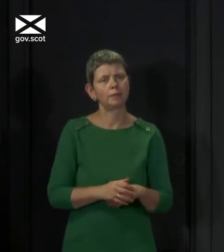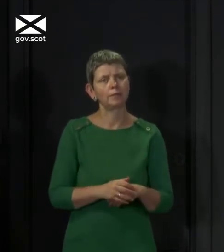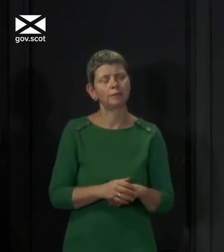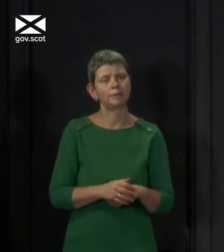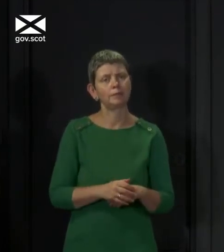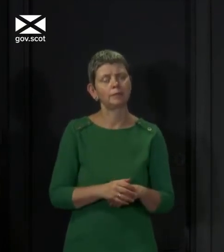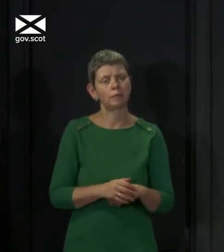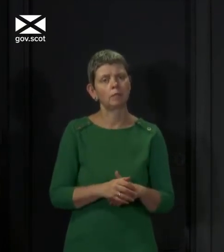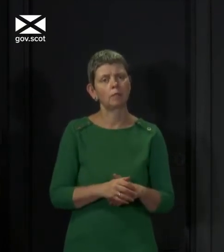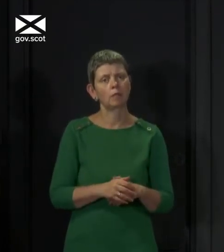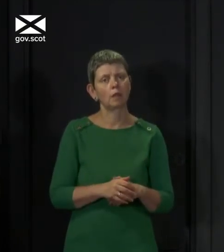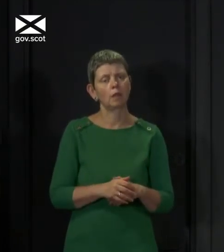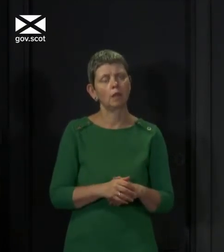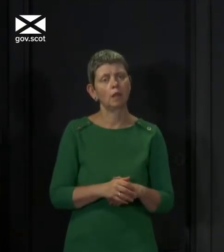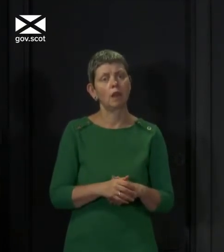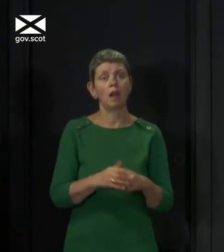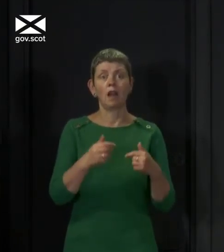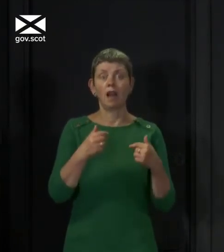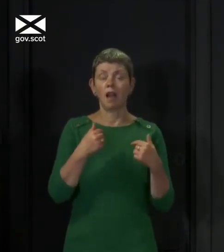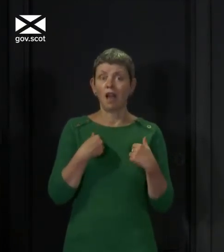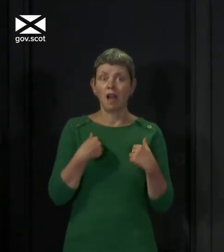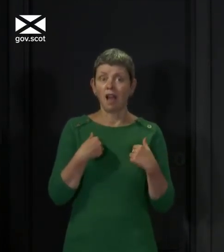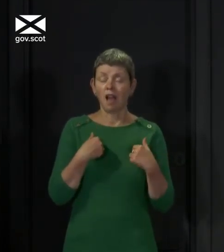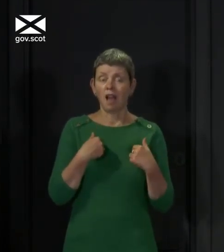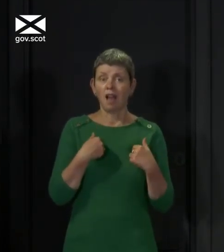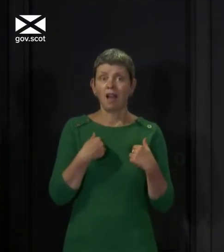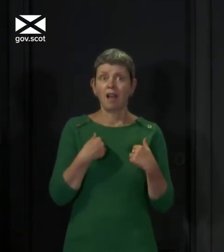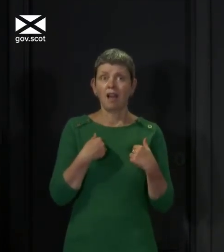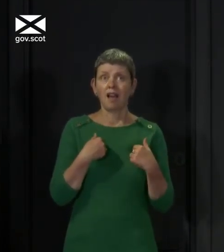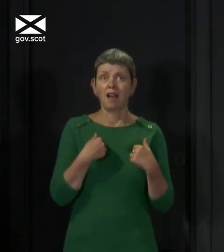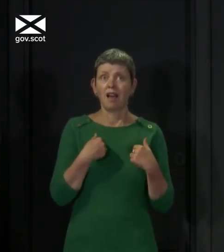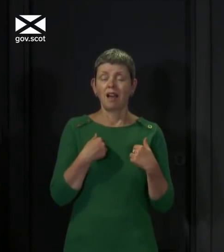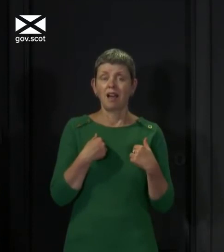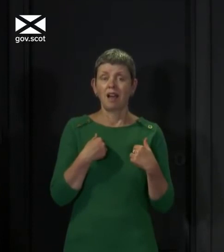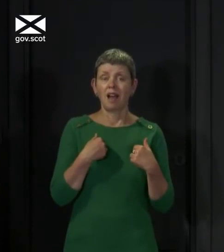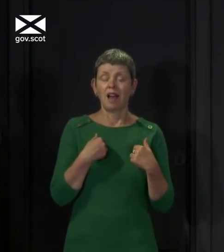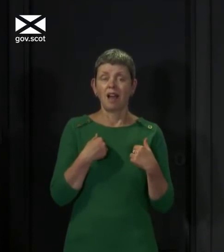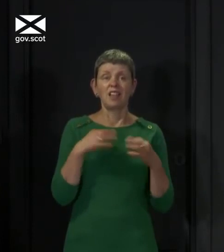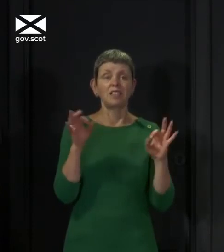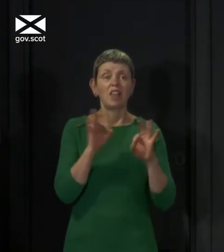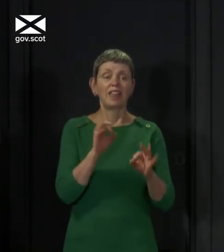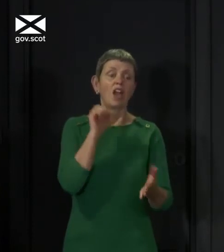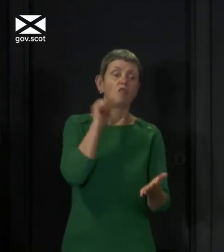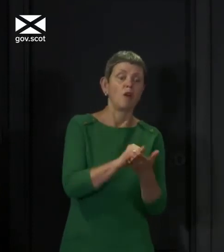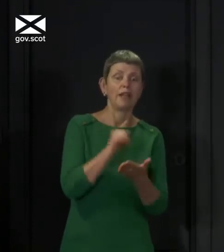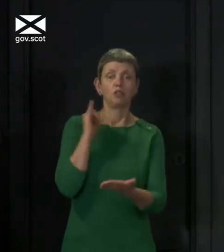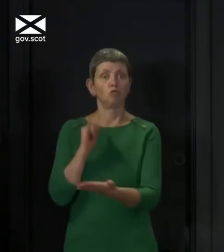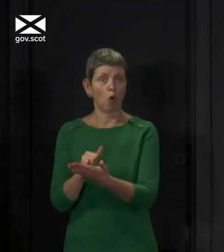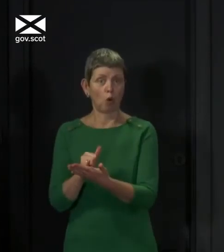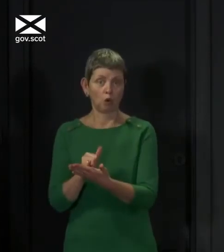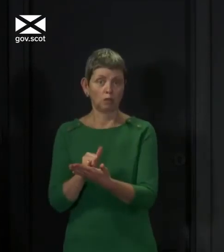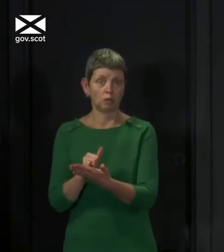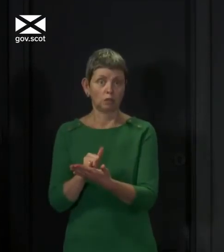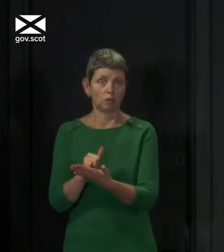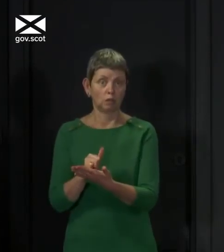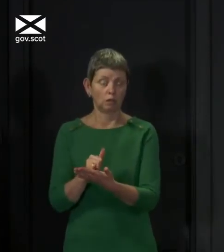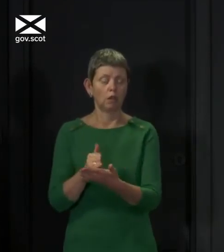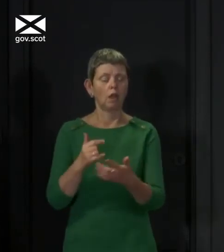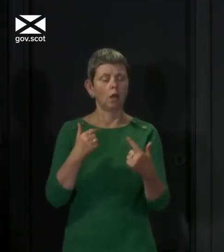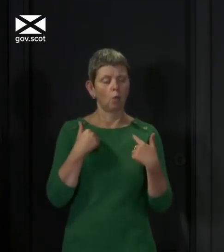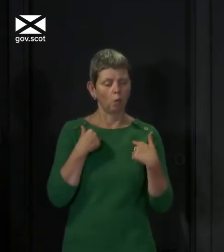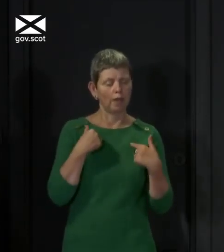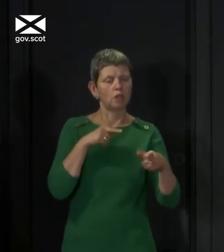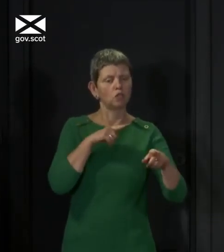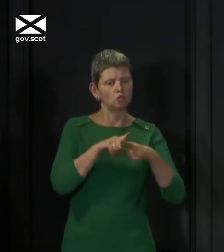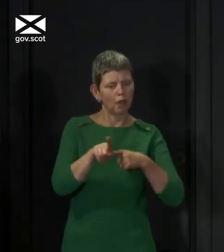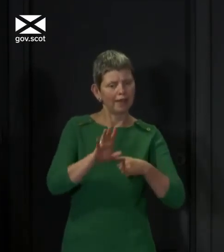candidly, I don't know that there is a completely absolute right and wrong answer here. I'm just trying to do things at the pace